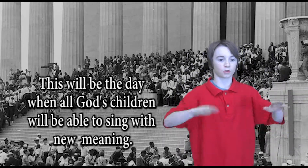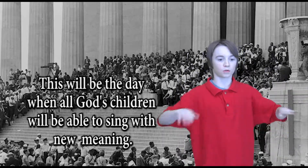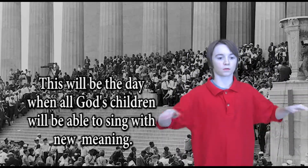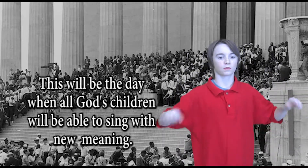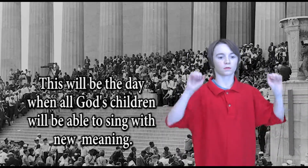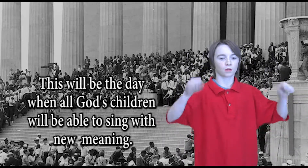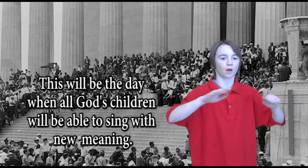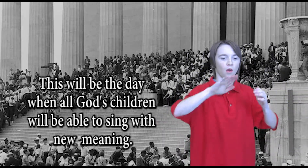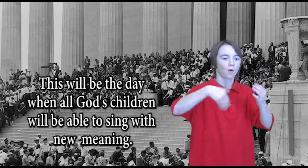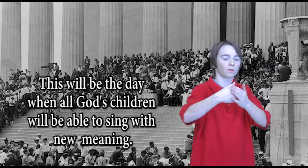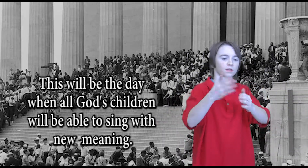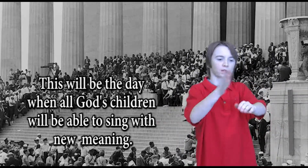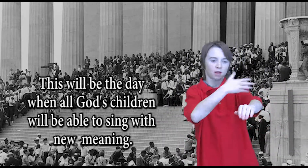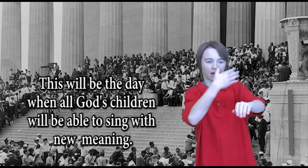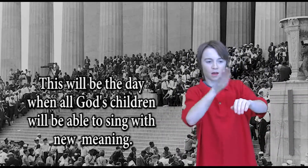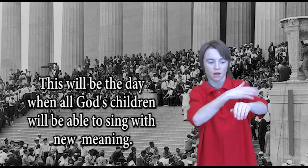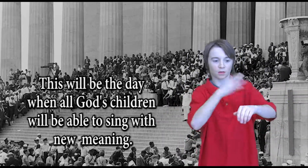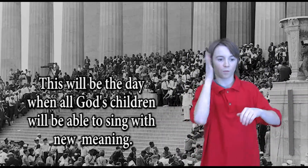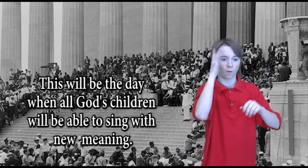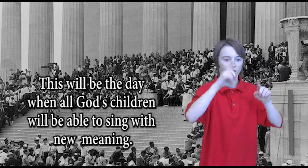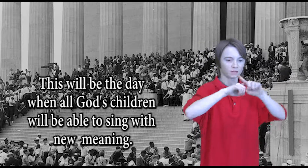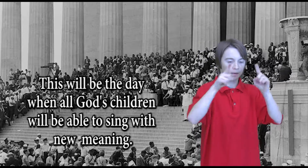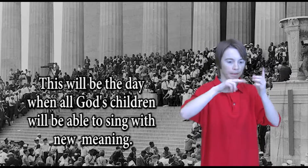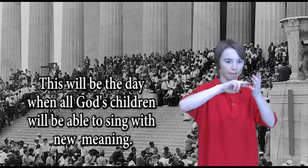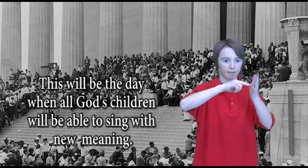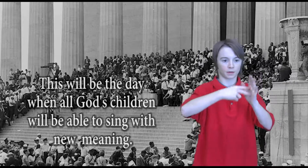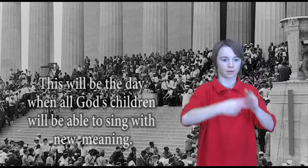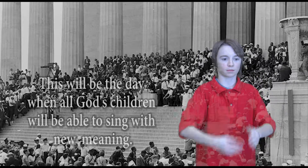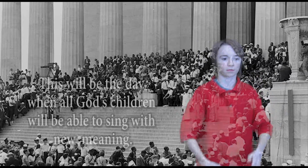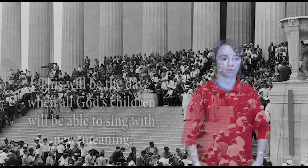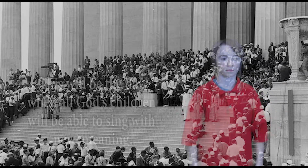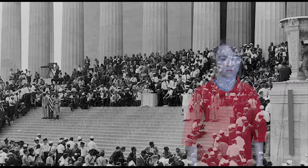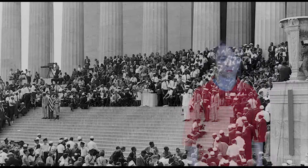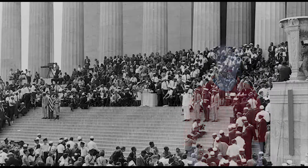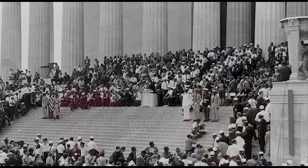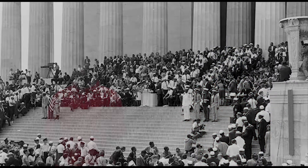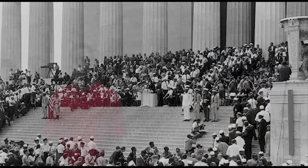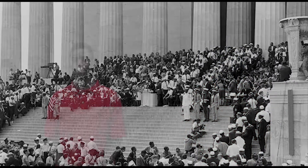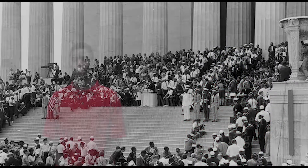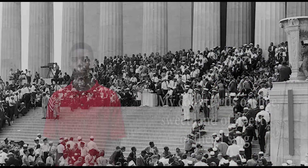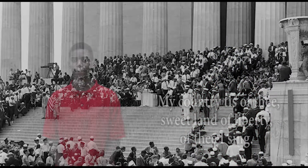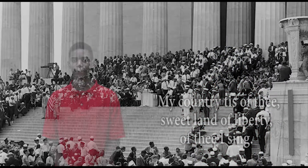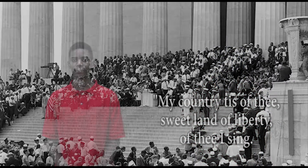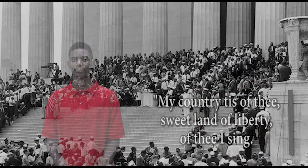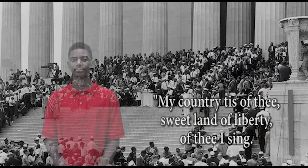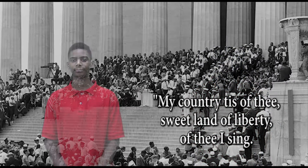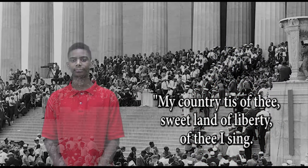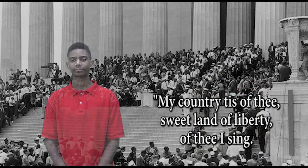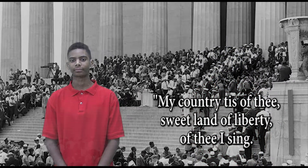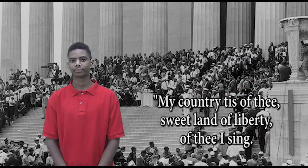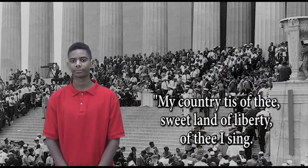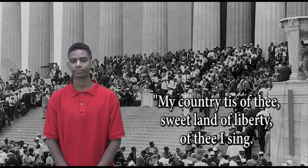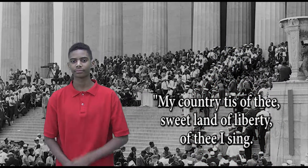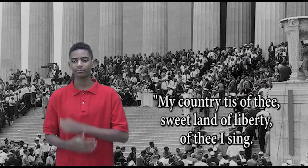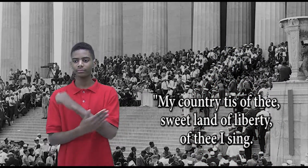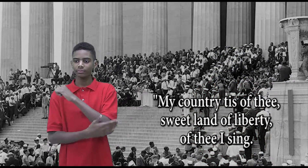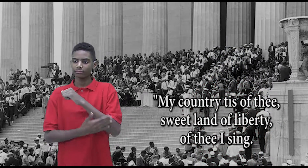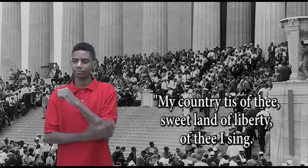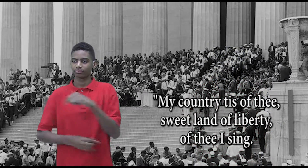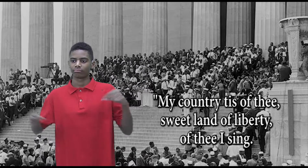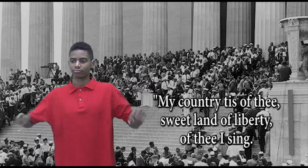when all of God's children will be able to sing with new meaning, My country, tears of thee.